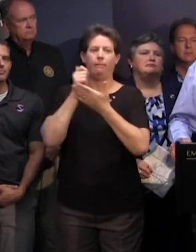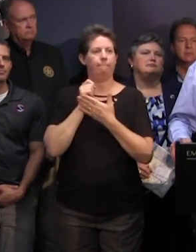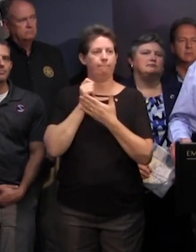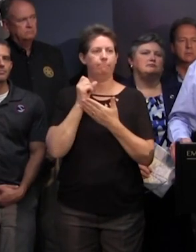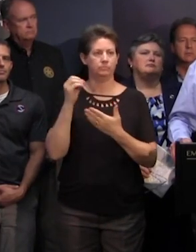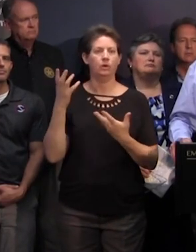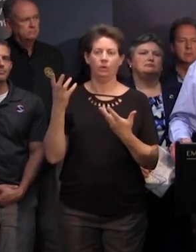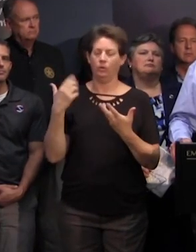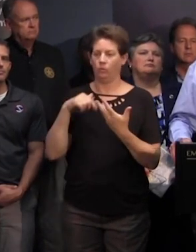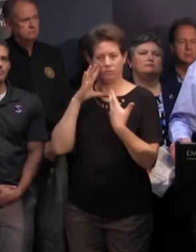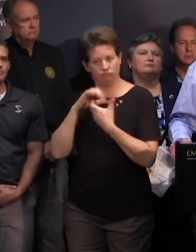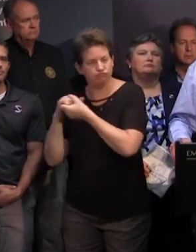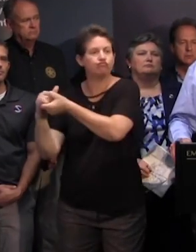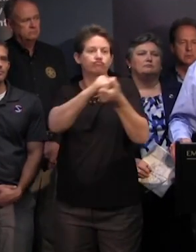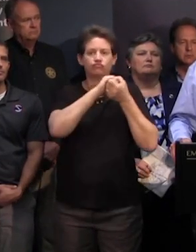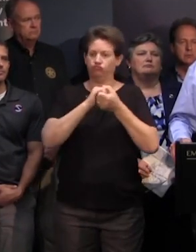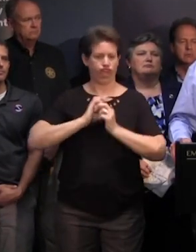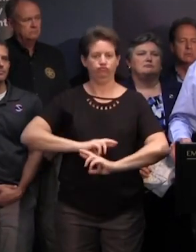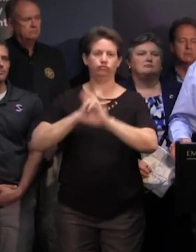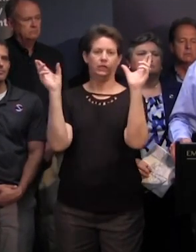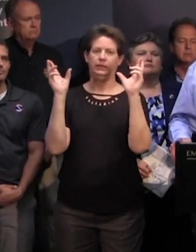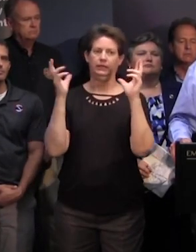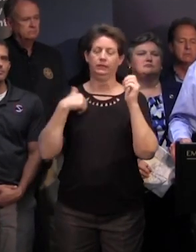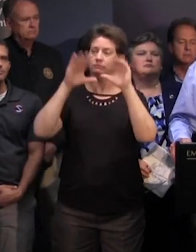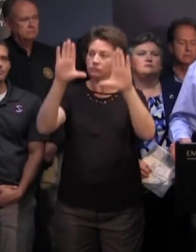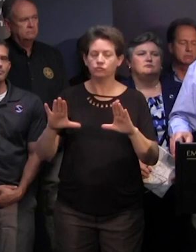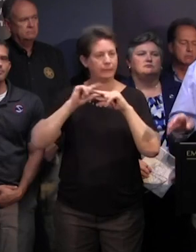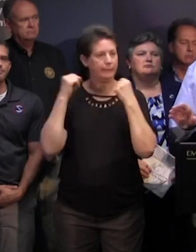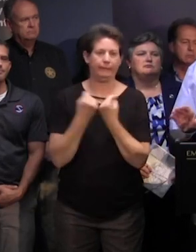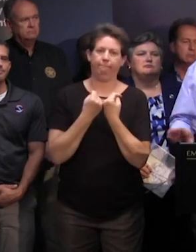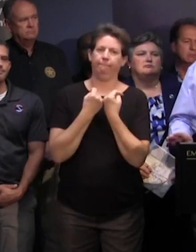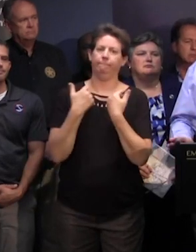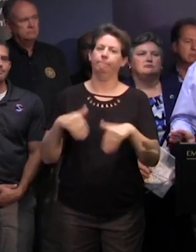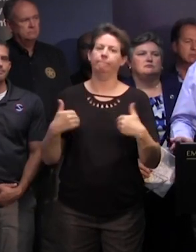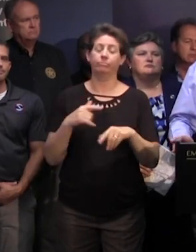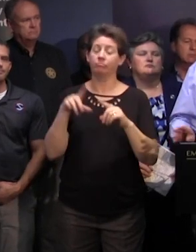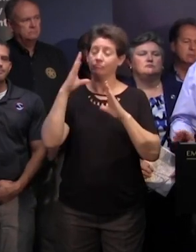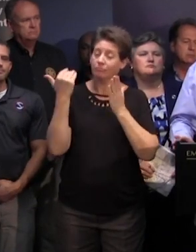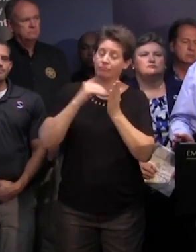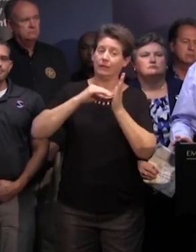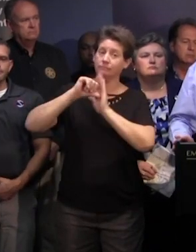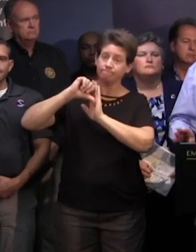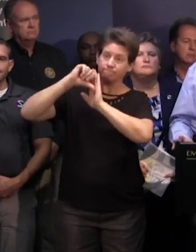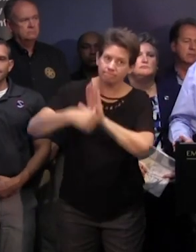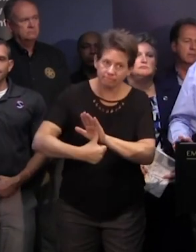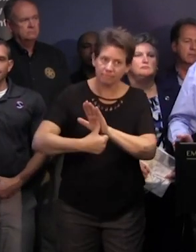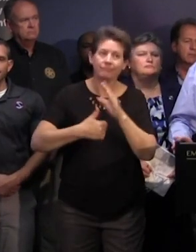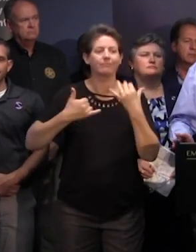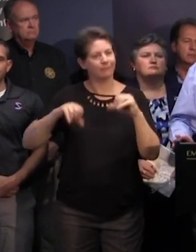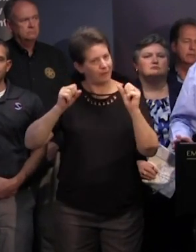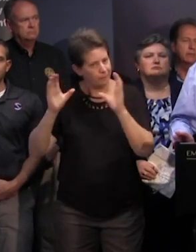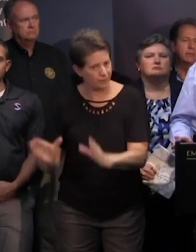well so we've everybody's on deck and we've got a great team here but what we want to emphasize is there's still time to